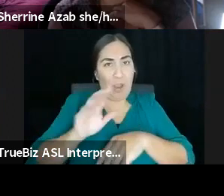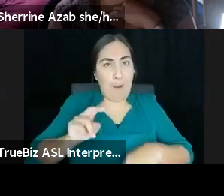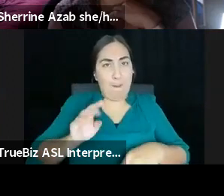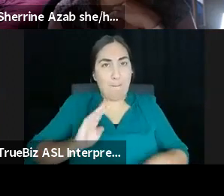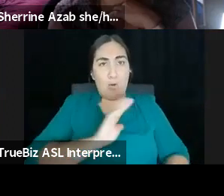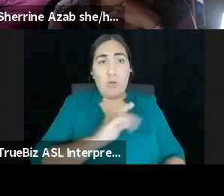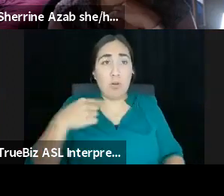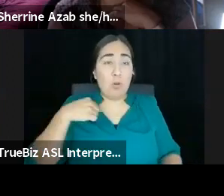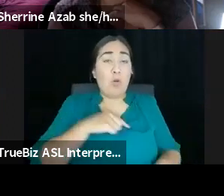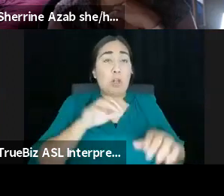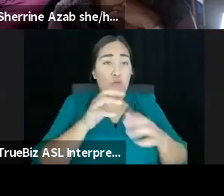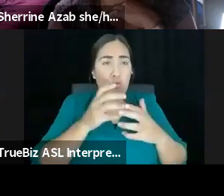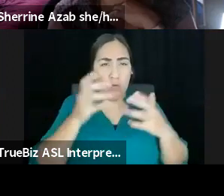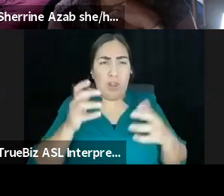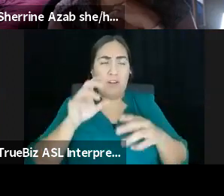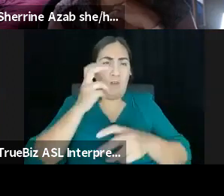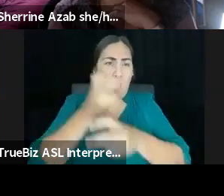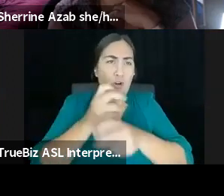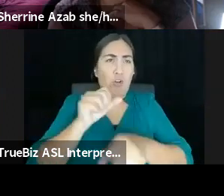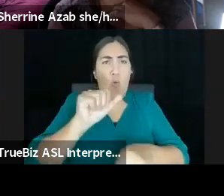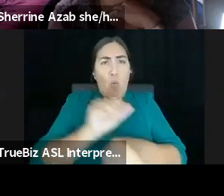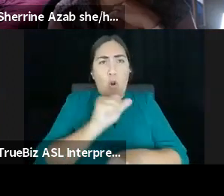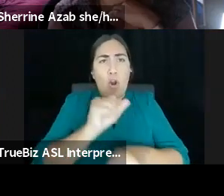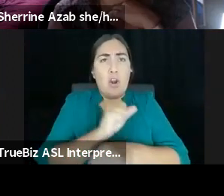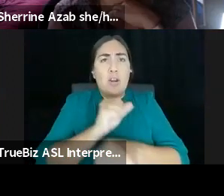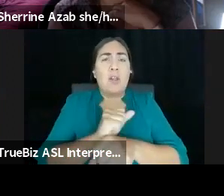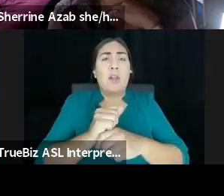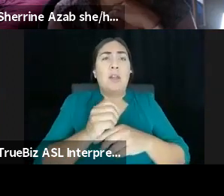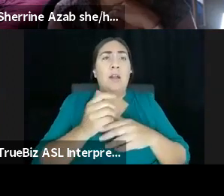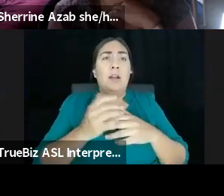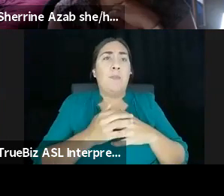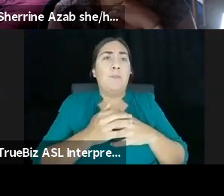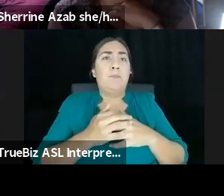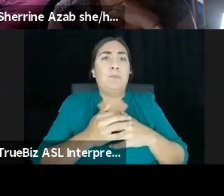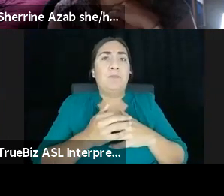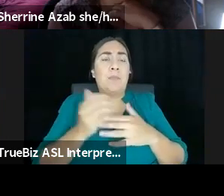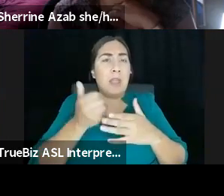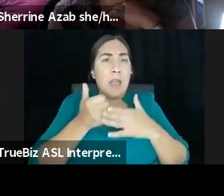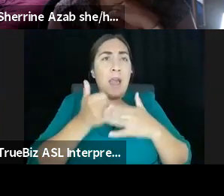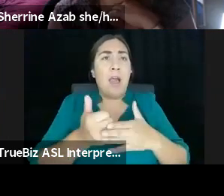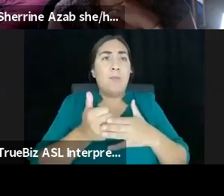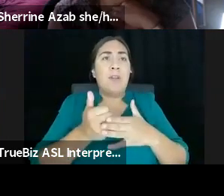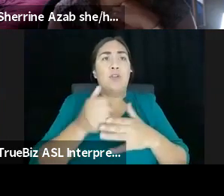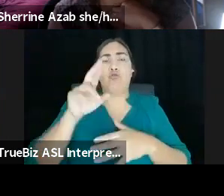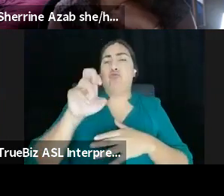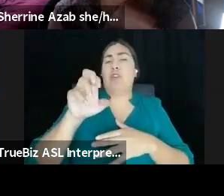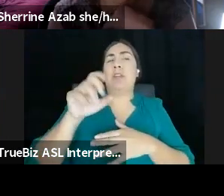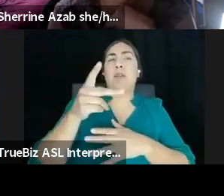repatriation, which is helping facilitate the transfer of sacred remains and sometimes actually,